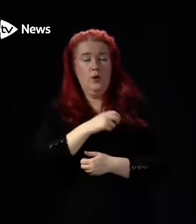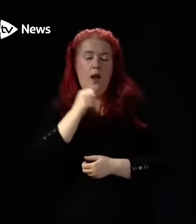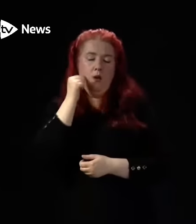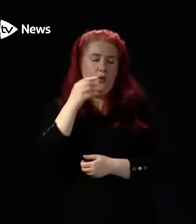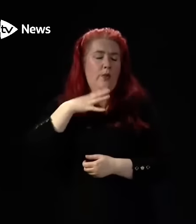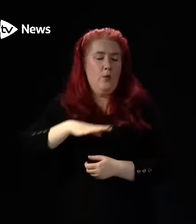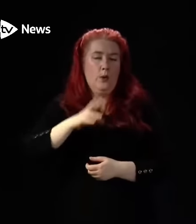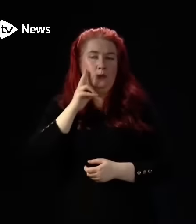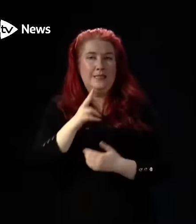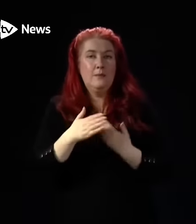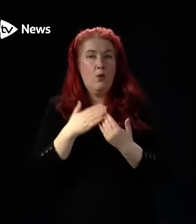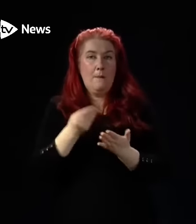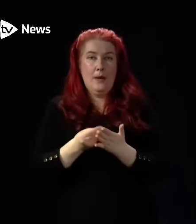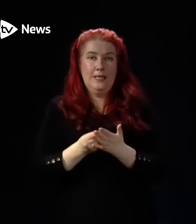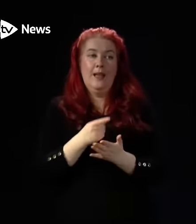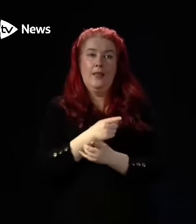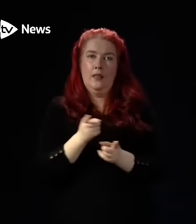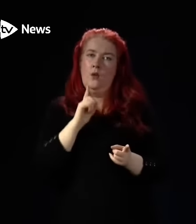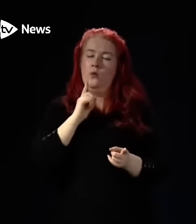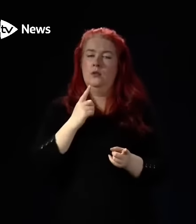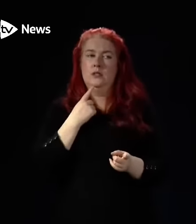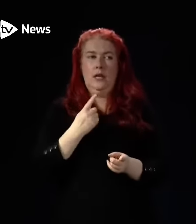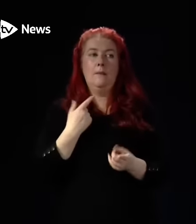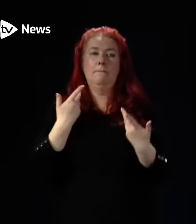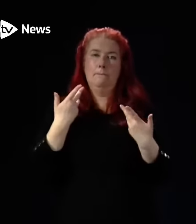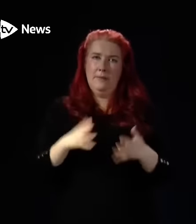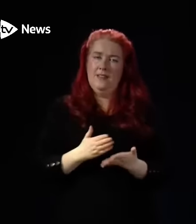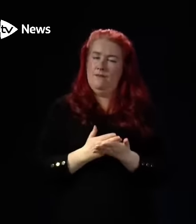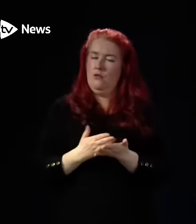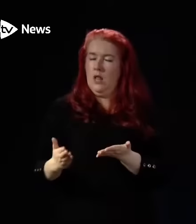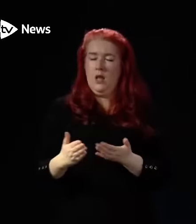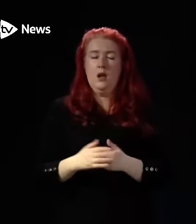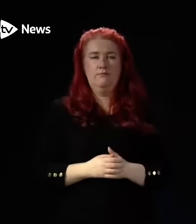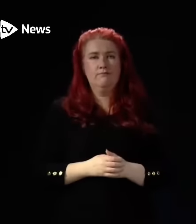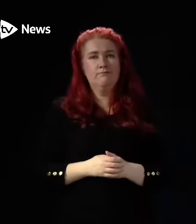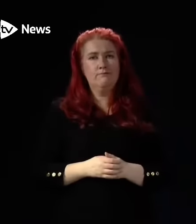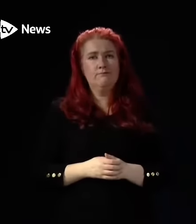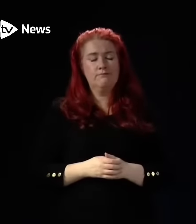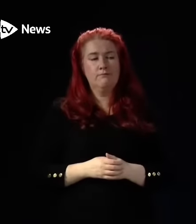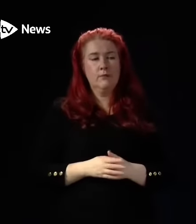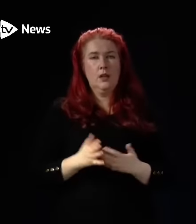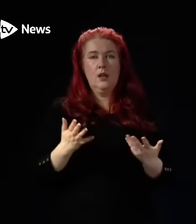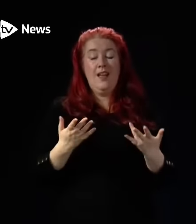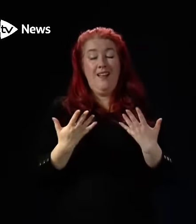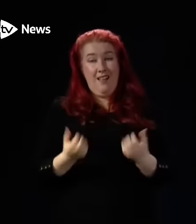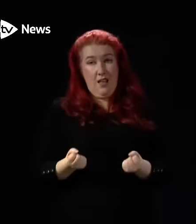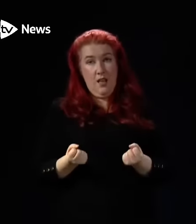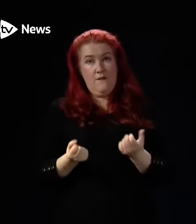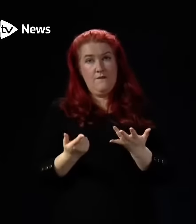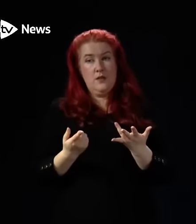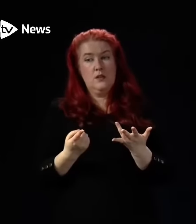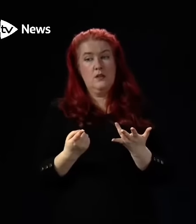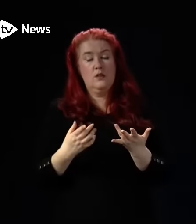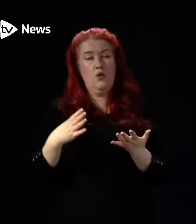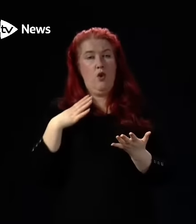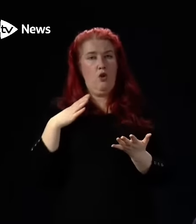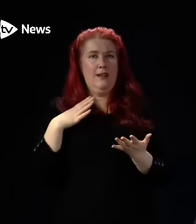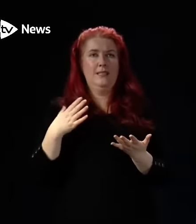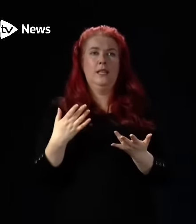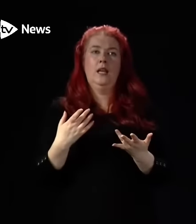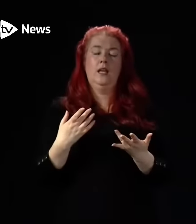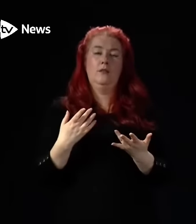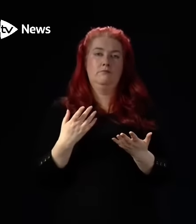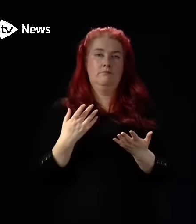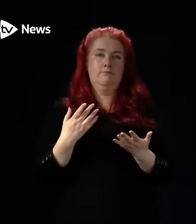more money, they would recognise that we have been very clear with them about that. Clearly there are other discussions, we are already rapidly